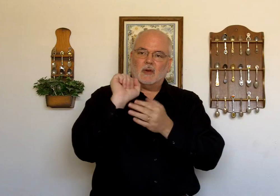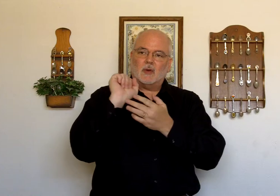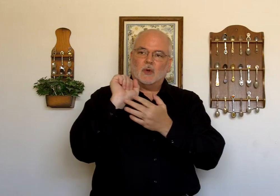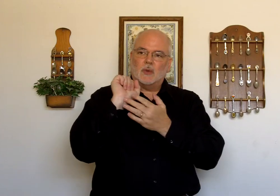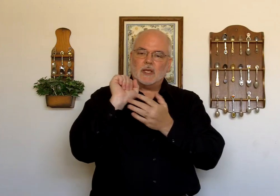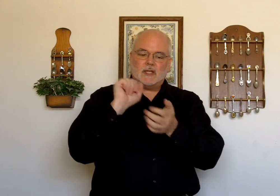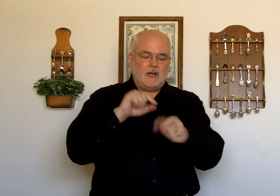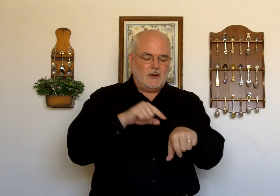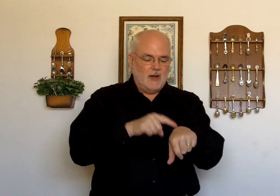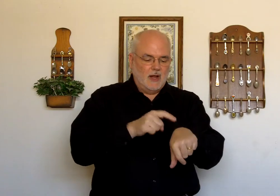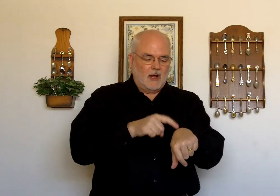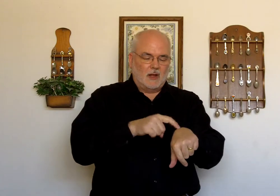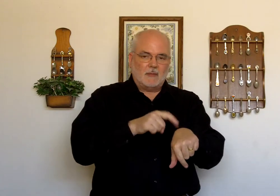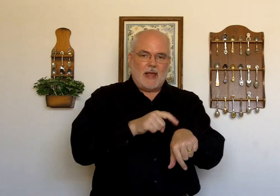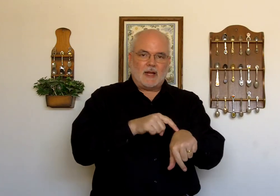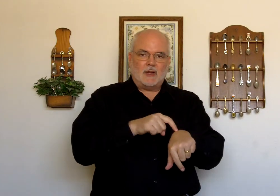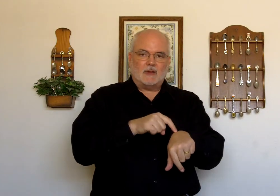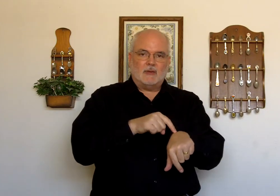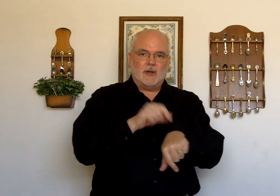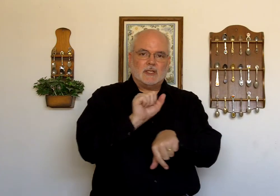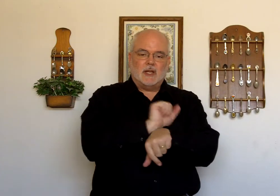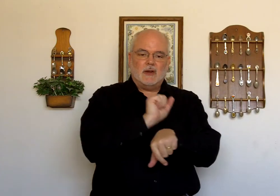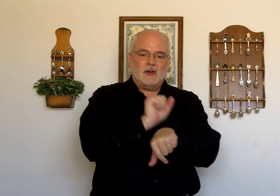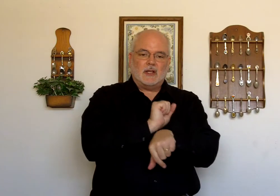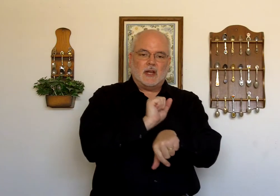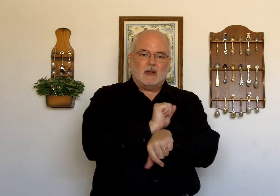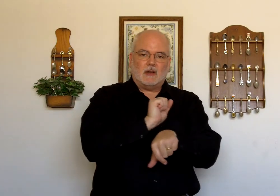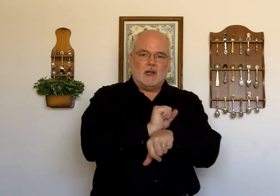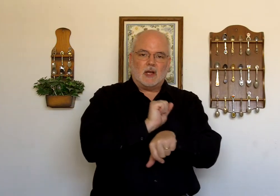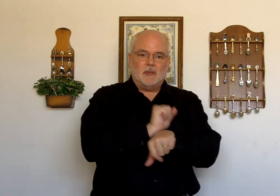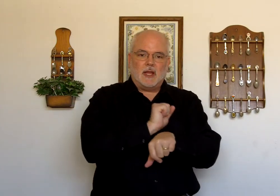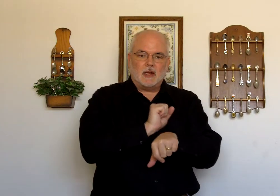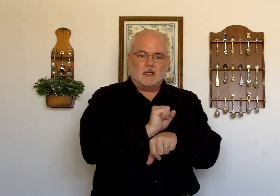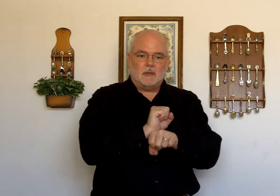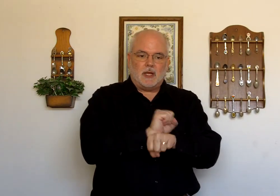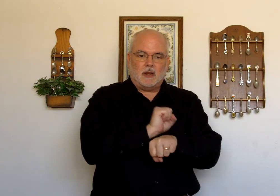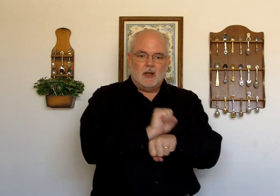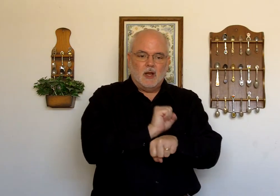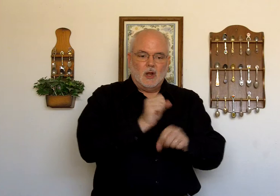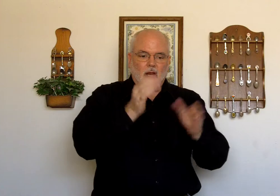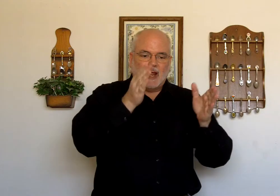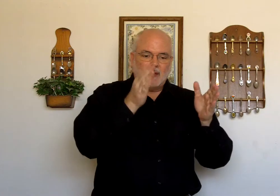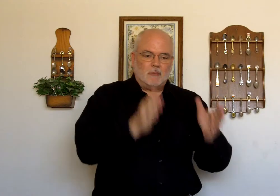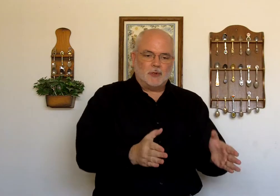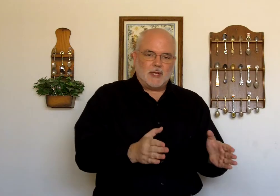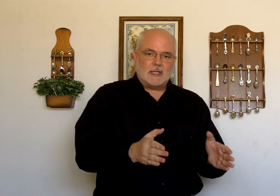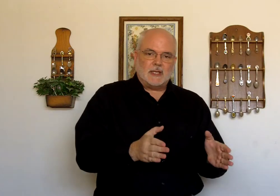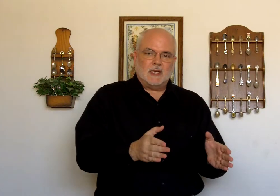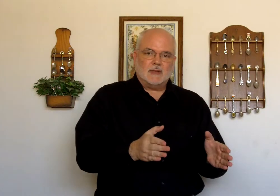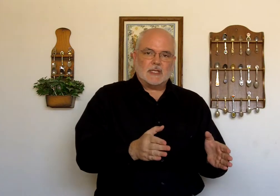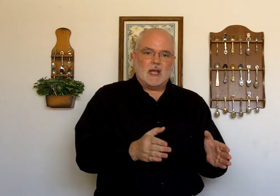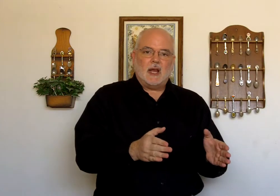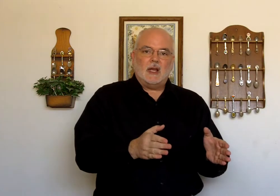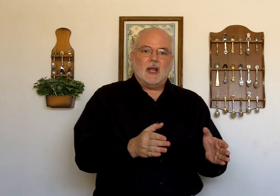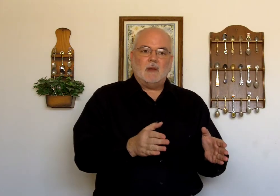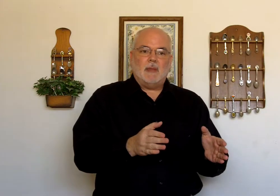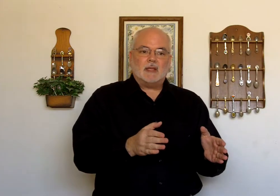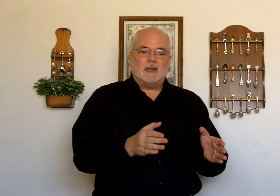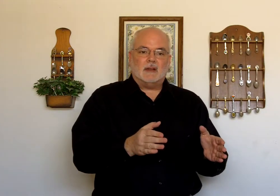Your wrist here. On the back of your wrist here. Just kind of knock them together a little bit. Put this at the end of the sign. And it makes it